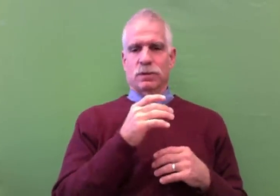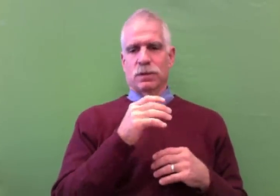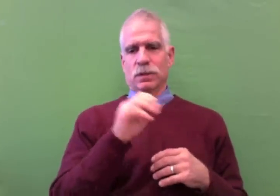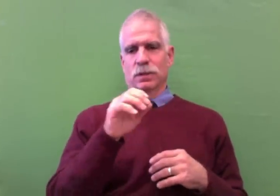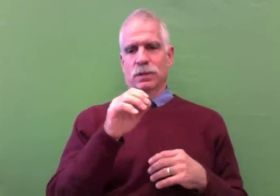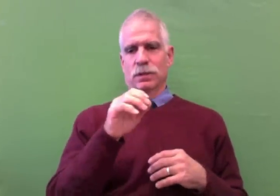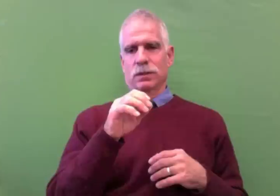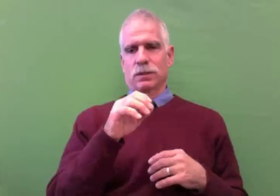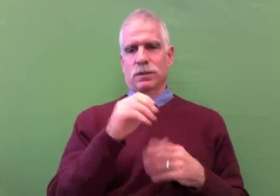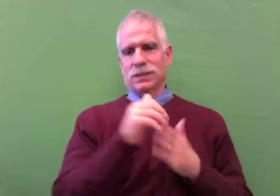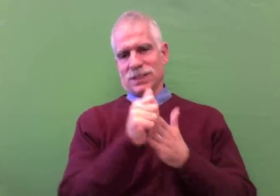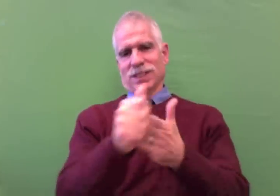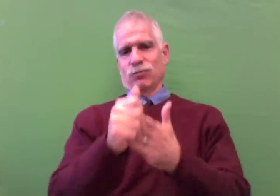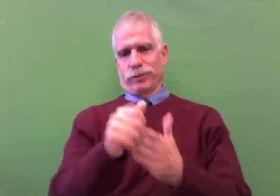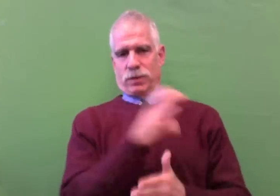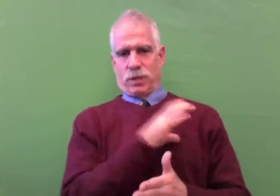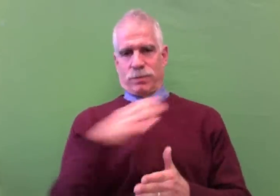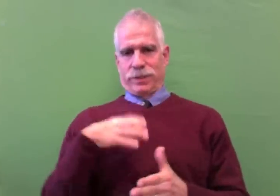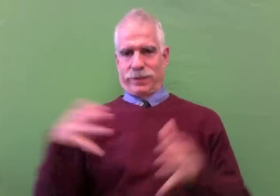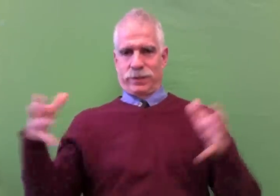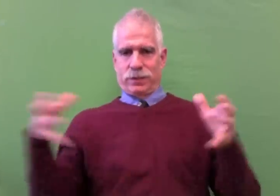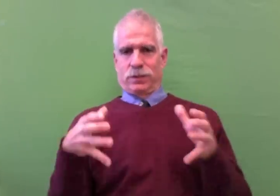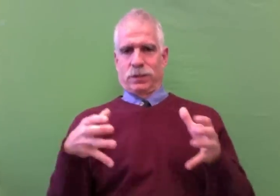members of our steering committee.